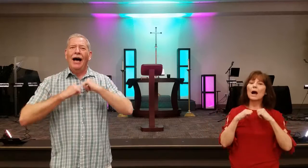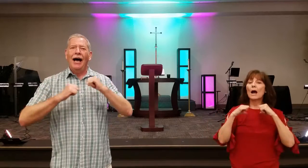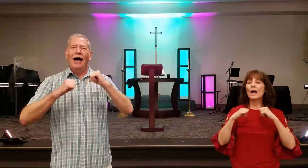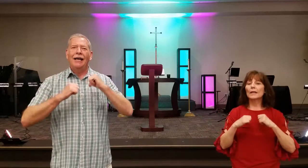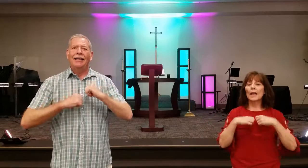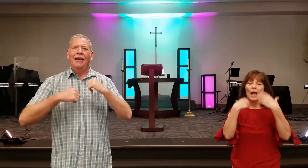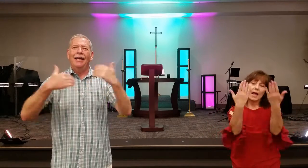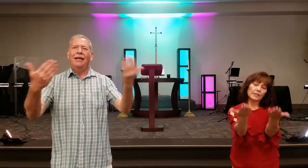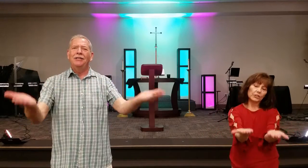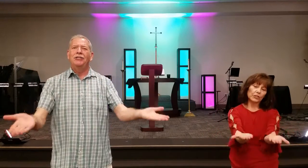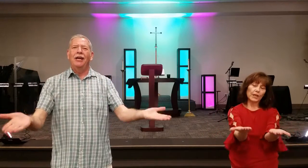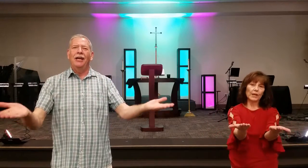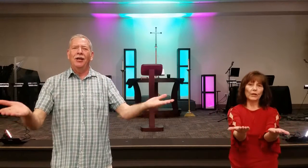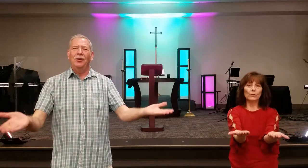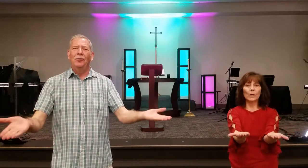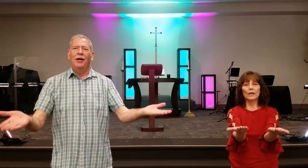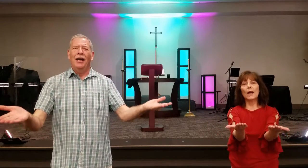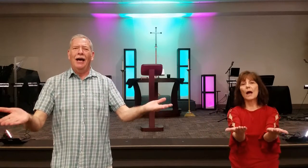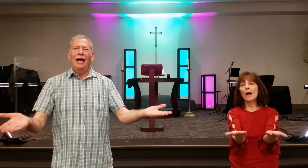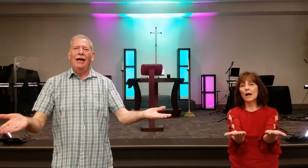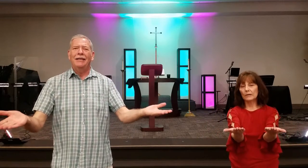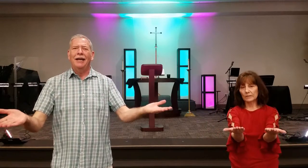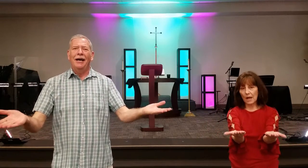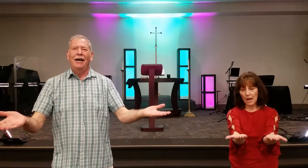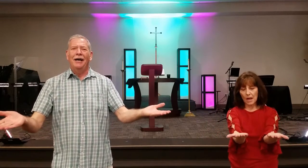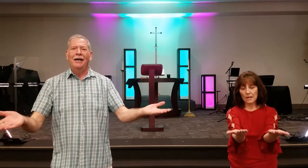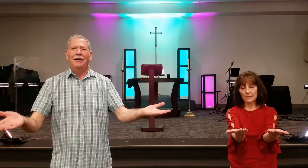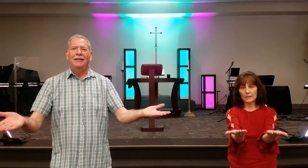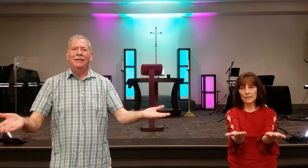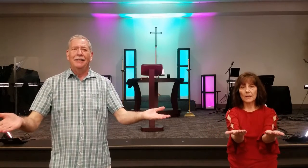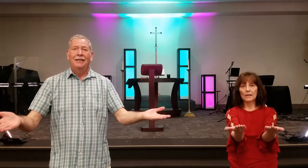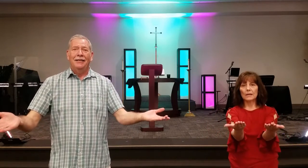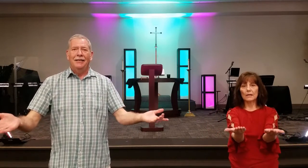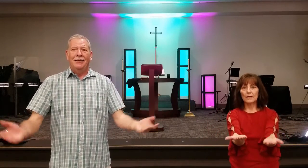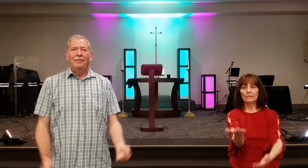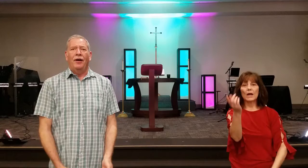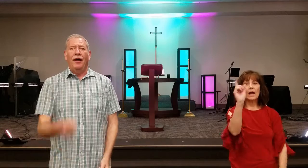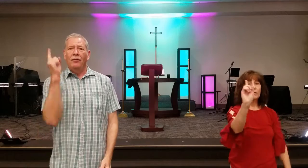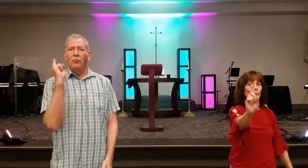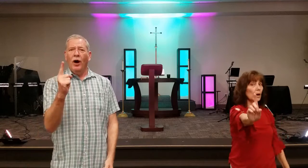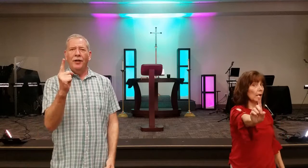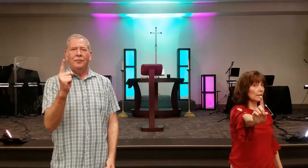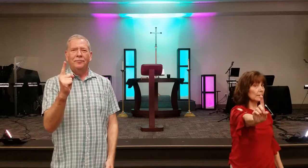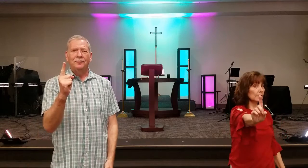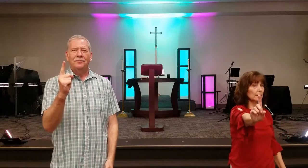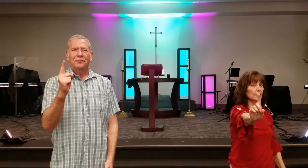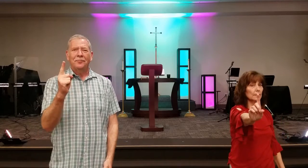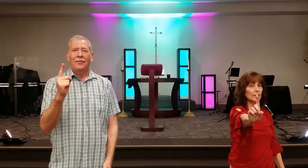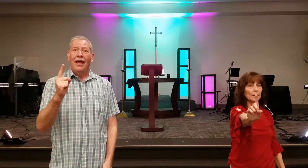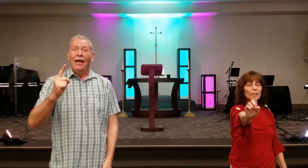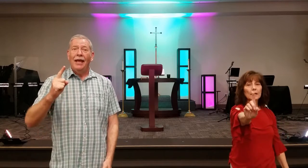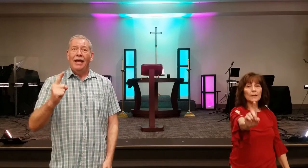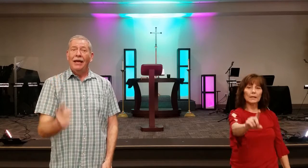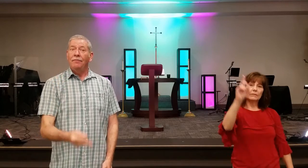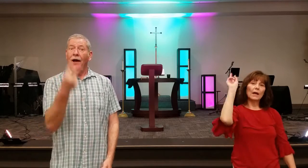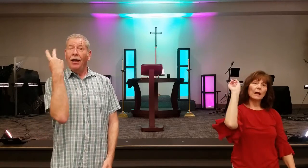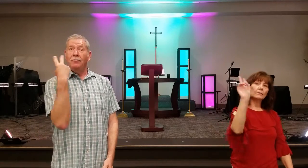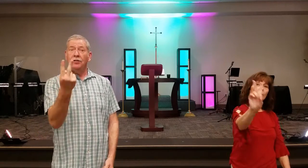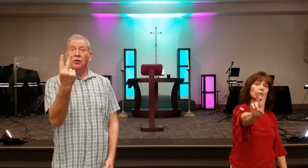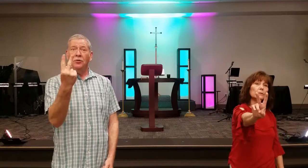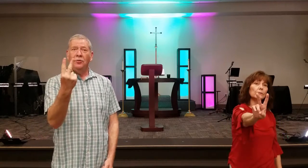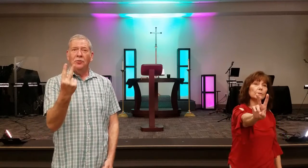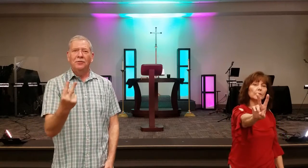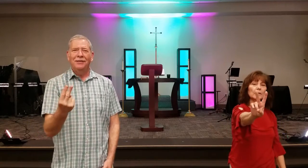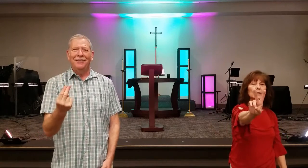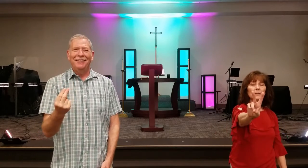I can share what I've got If I have one If